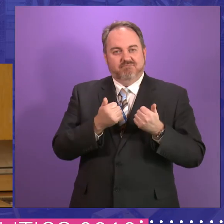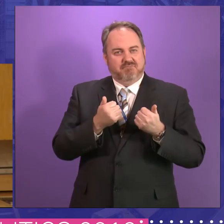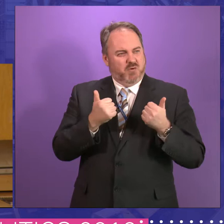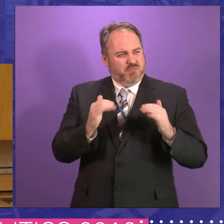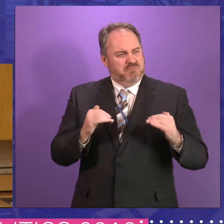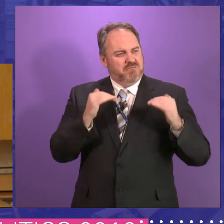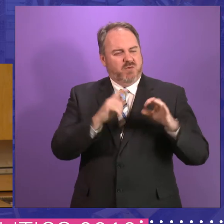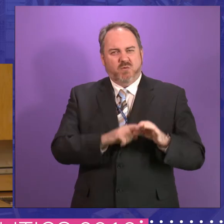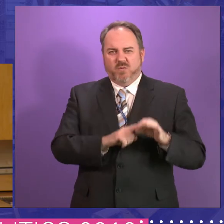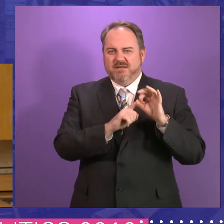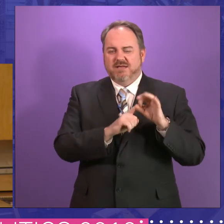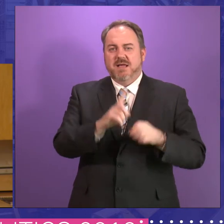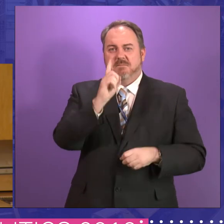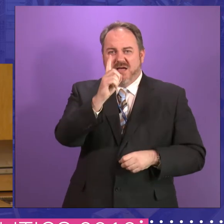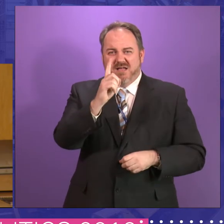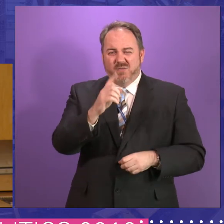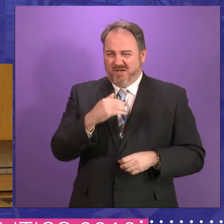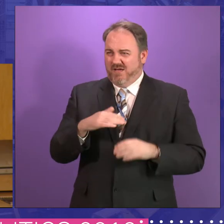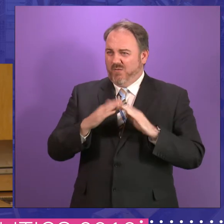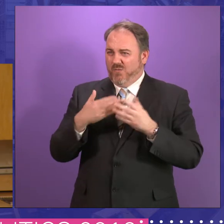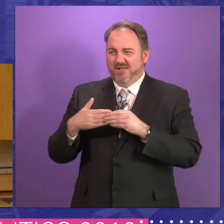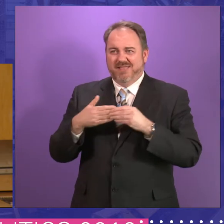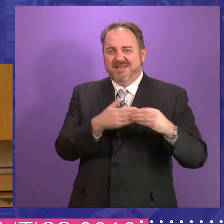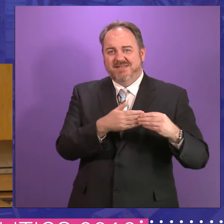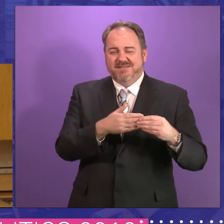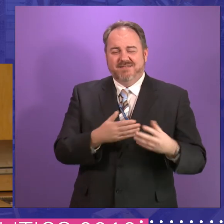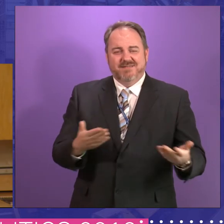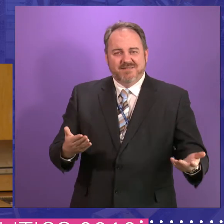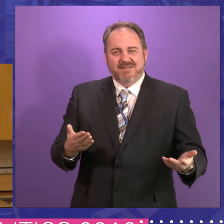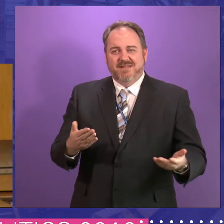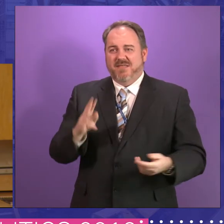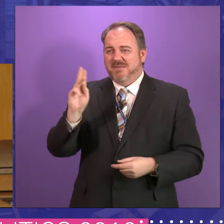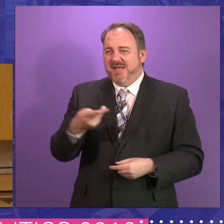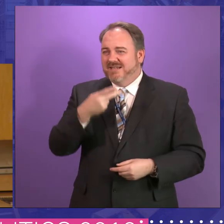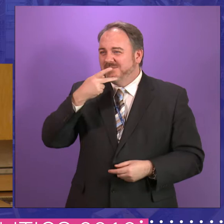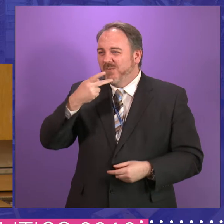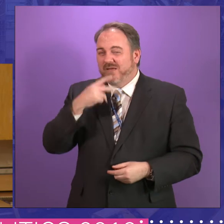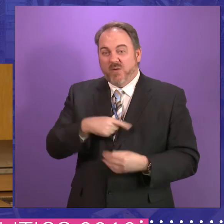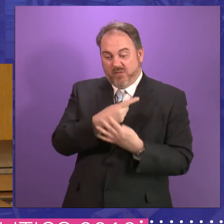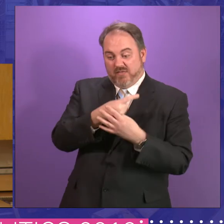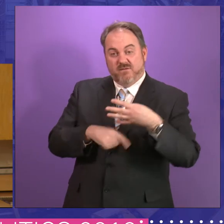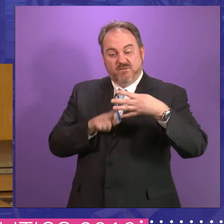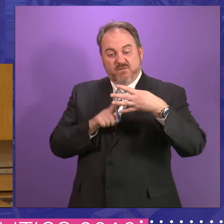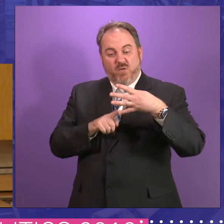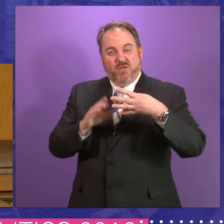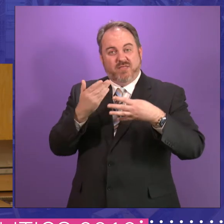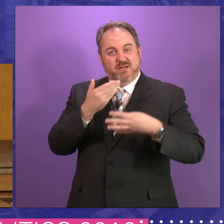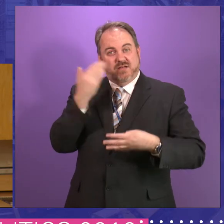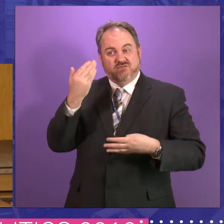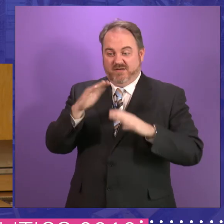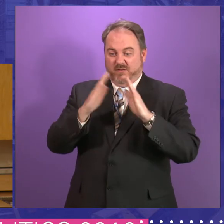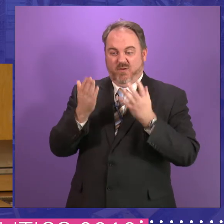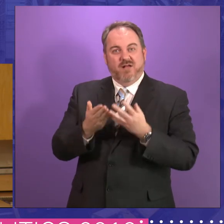legislation. The Parliament put through the ban on smoking in public places, the fourth country in the world to do that. That should give us